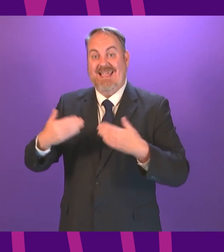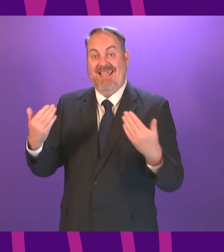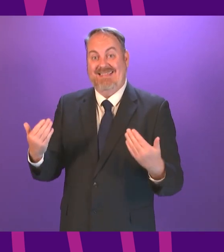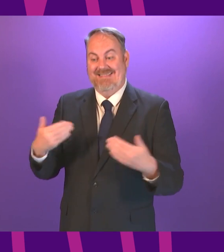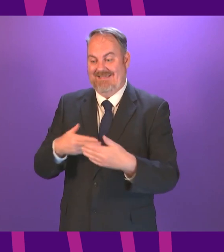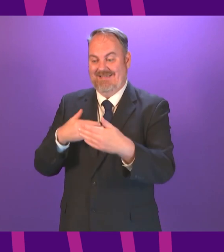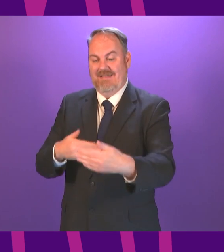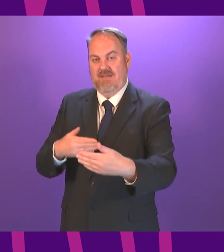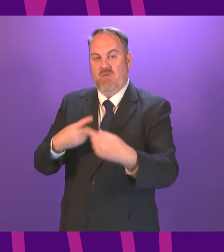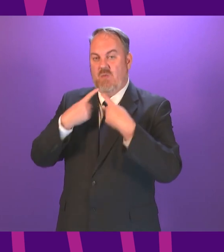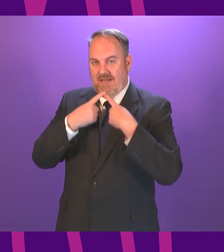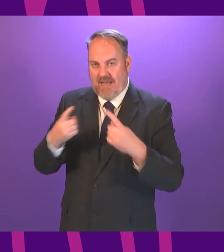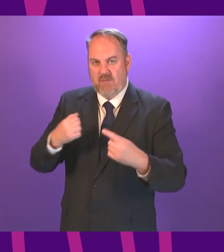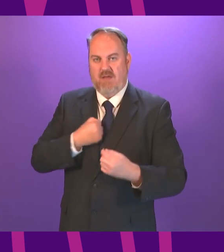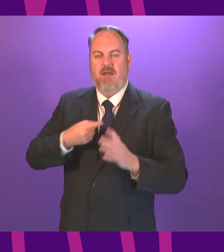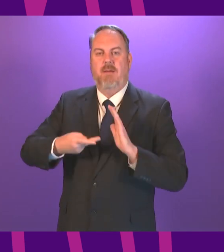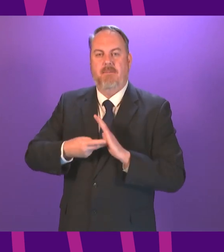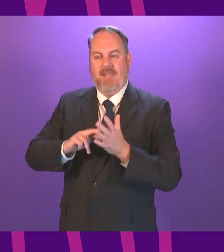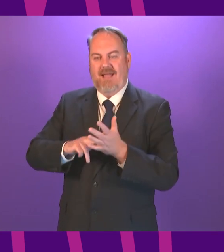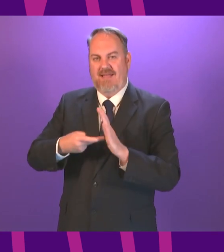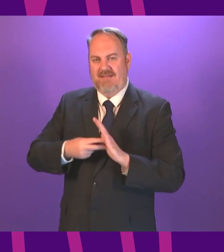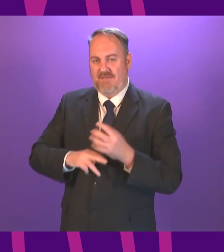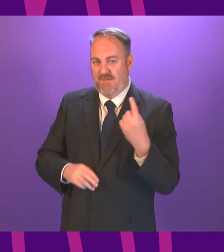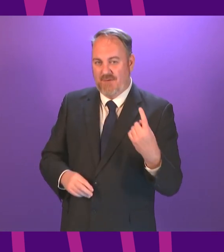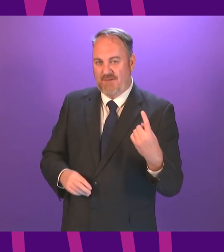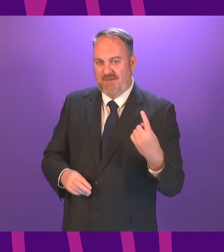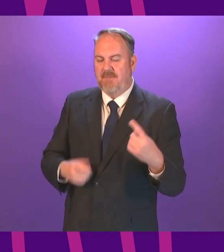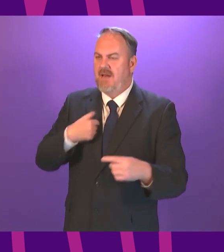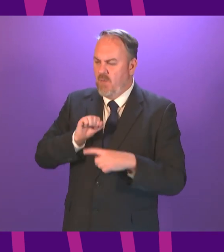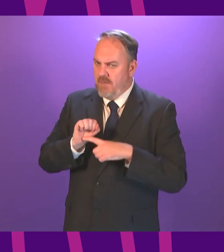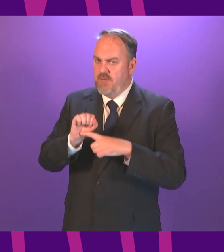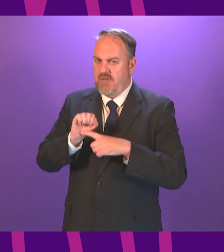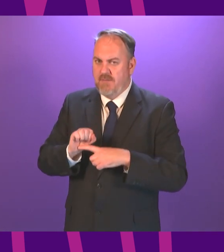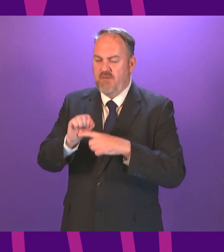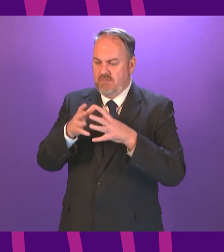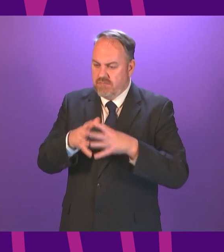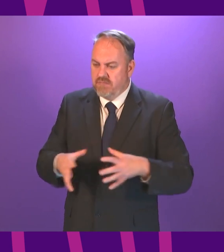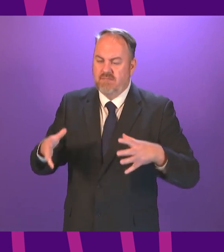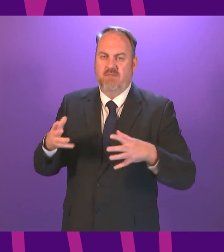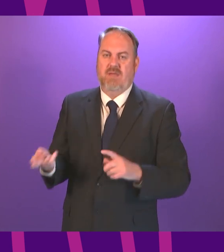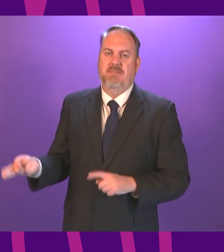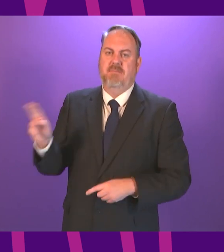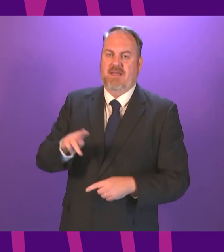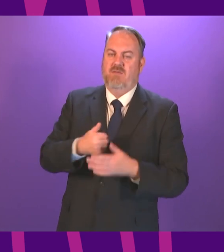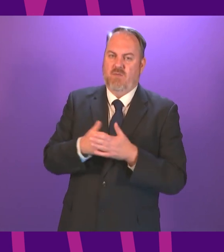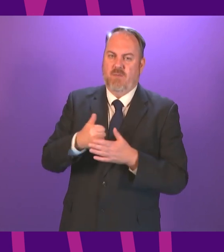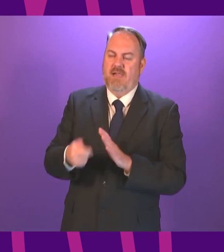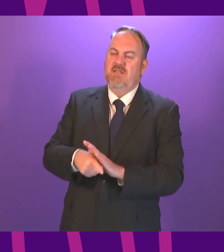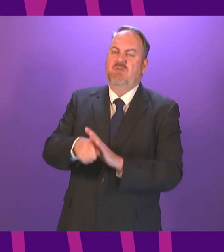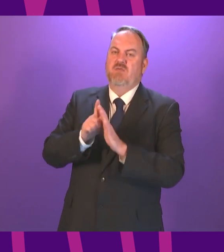I will do my best to push things as far and as hard as I can but I have already written to each of the health spokespeople to